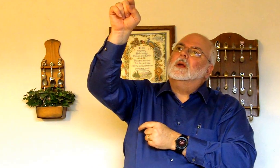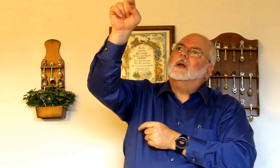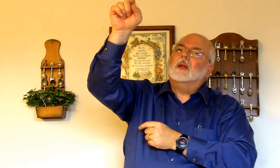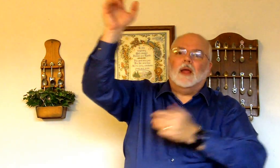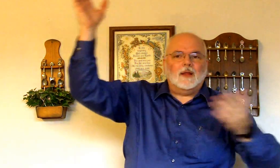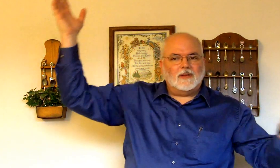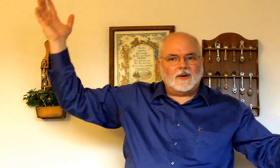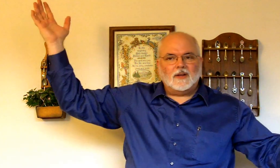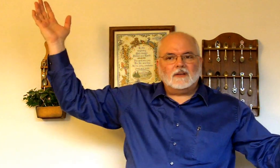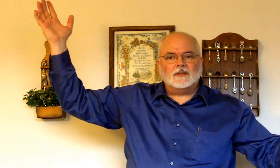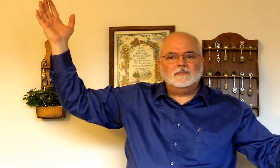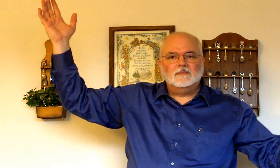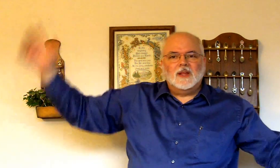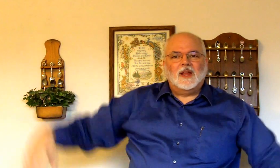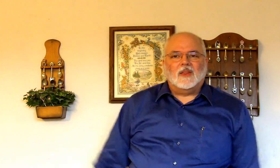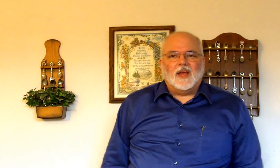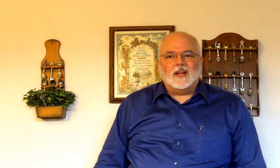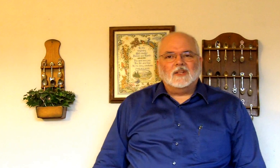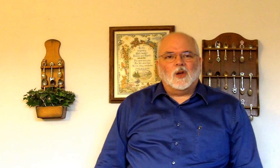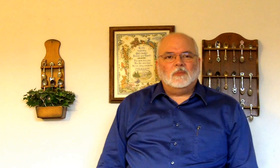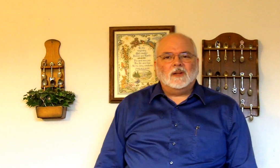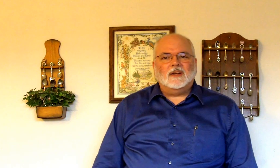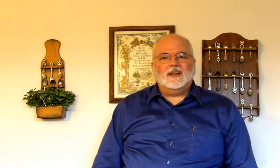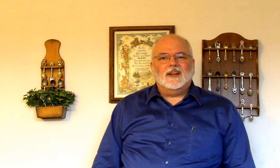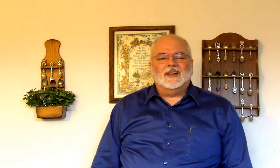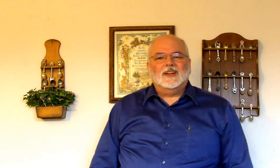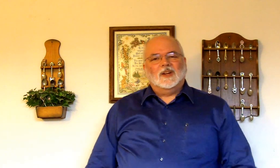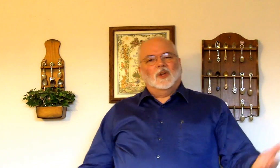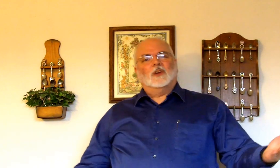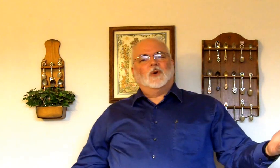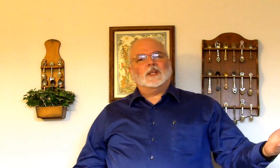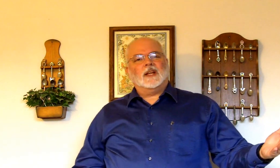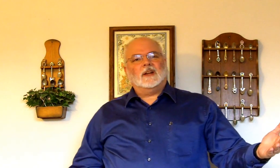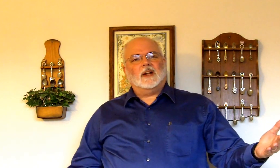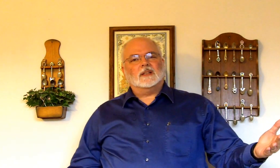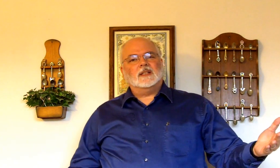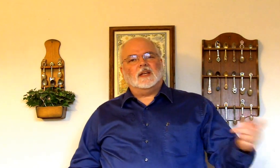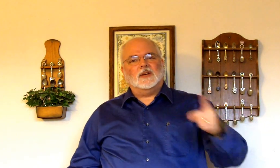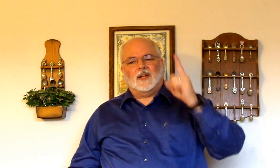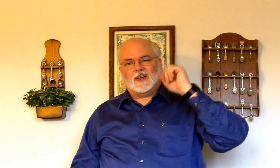And there it is. That is On Bended Knee. Looking forward to seeing you there at LTC. Good luck.